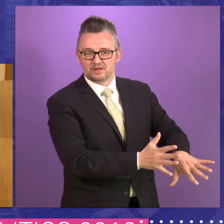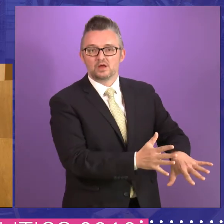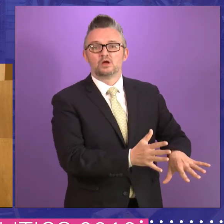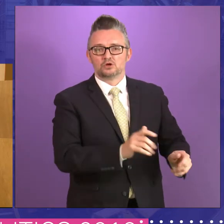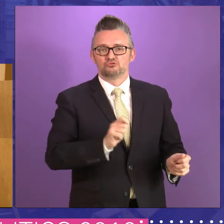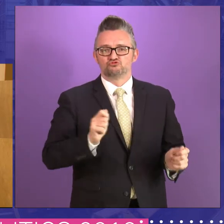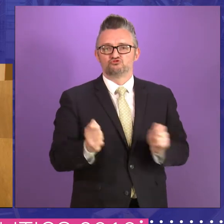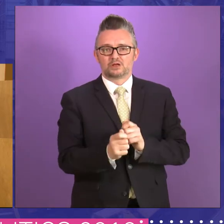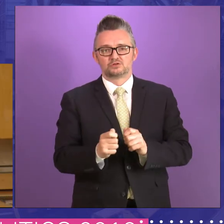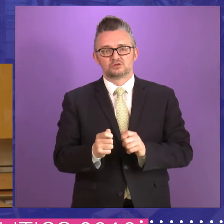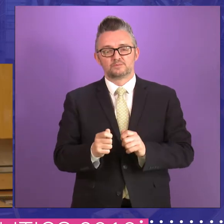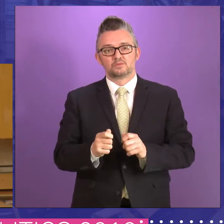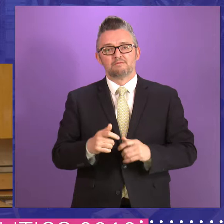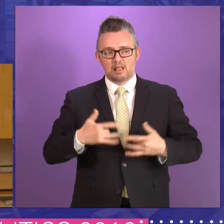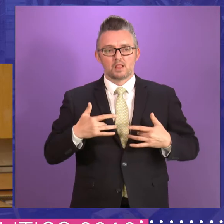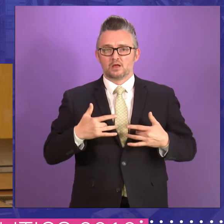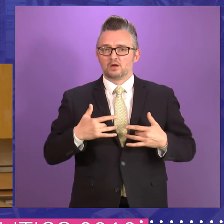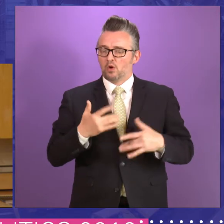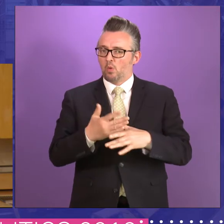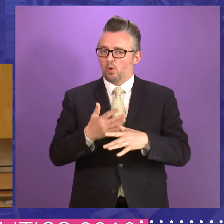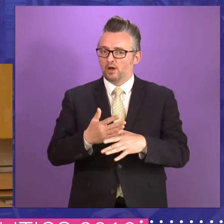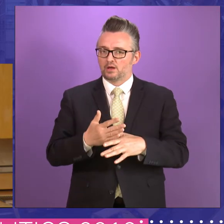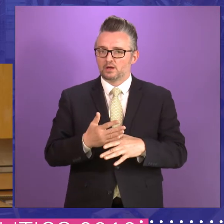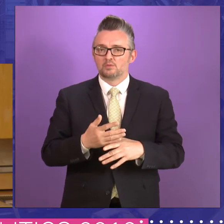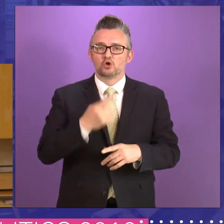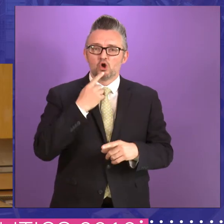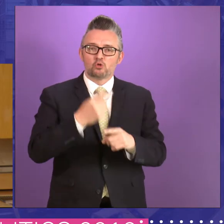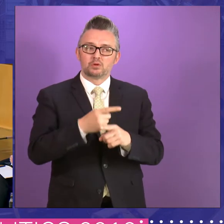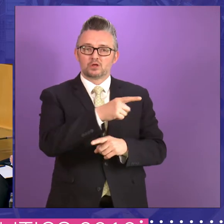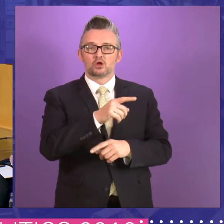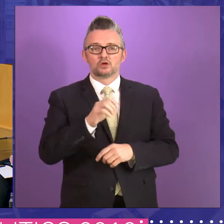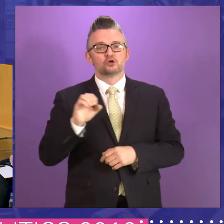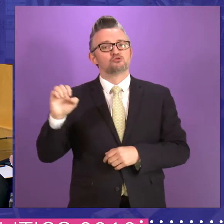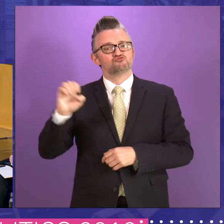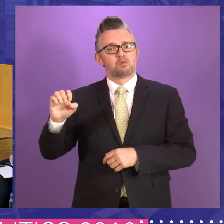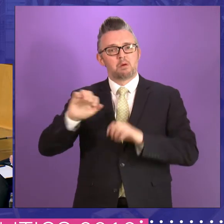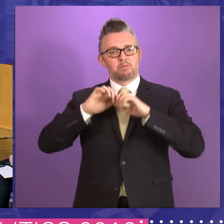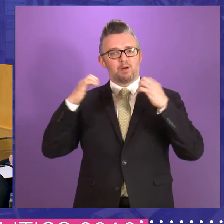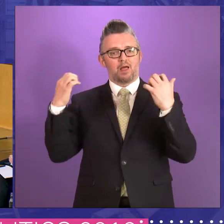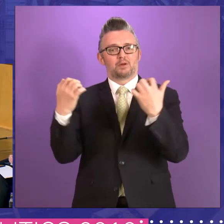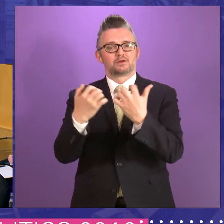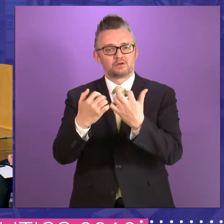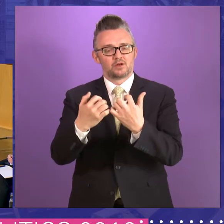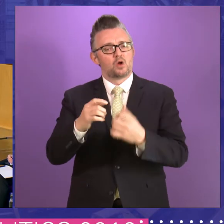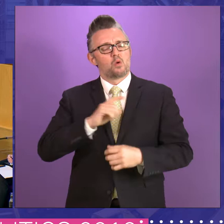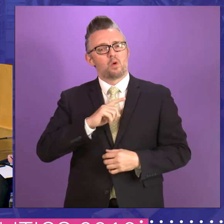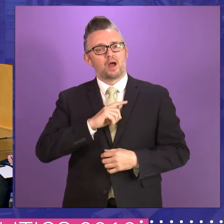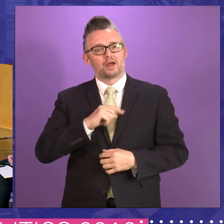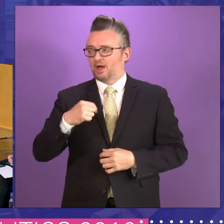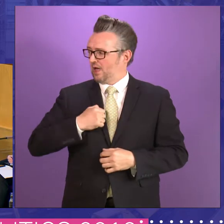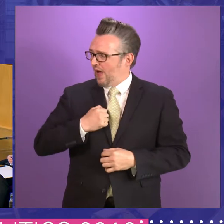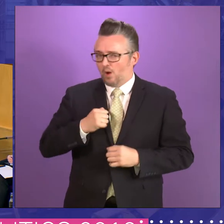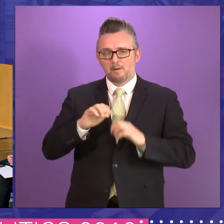and I think it's significantly worked. Although when you talk about the rapporteur, the European, it was really part to European eyes our